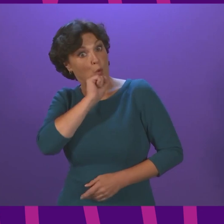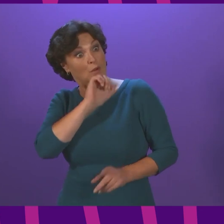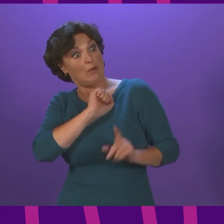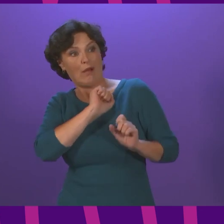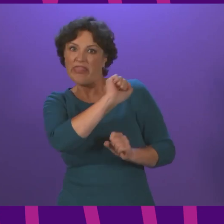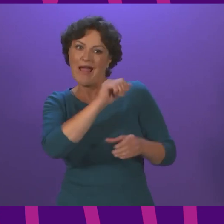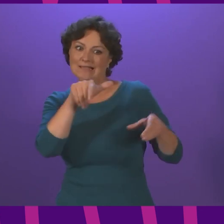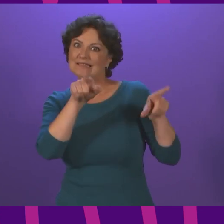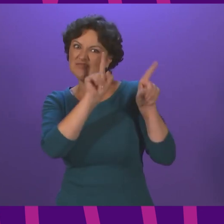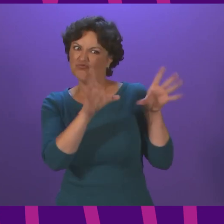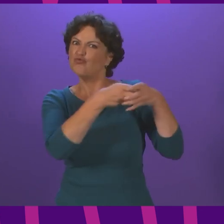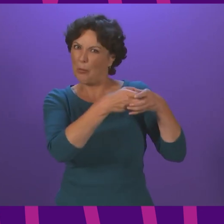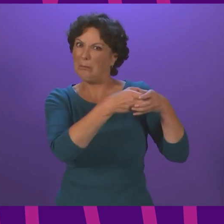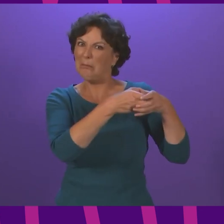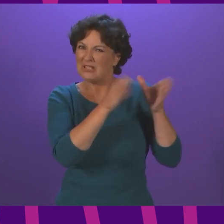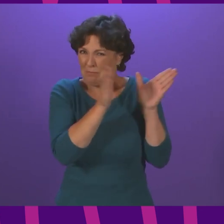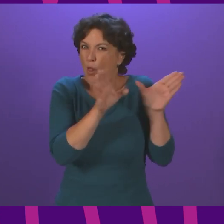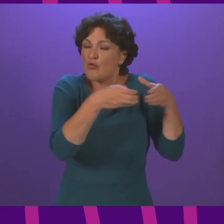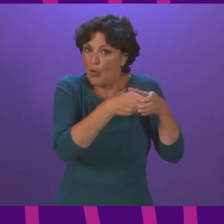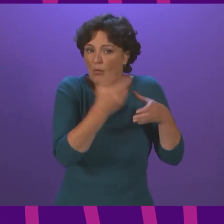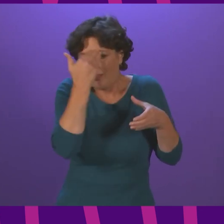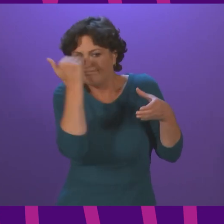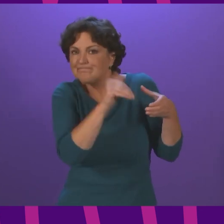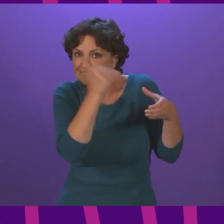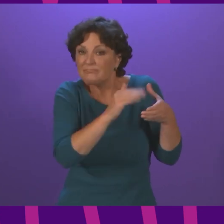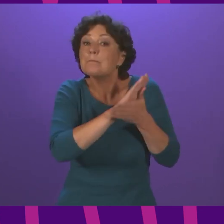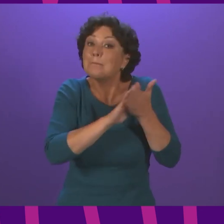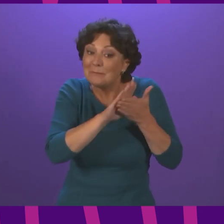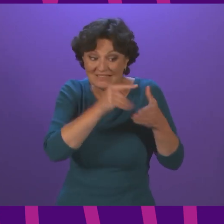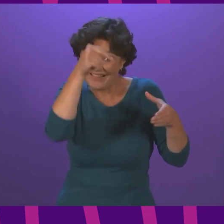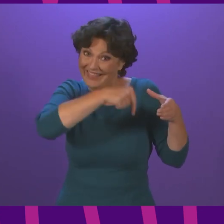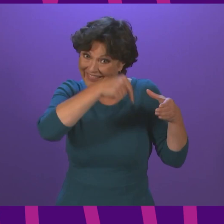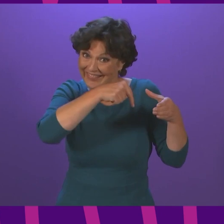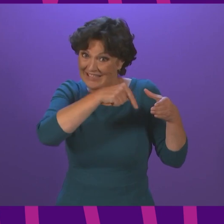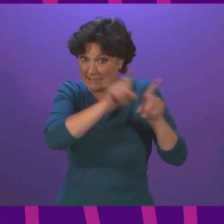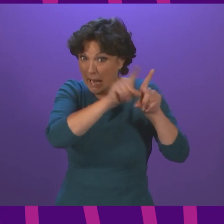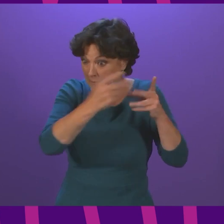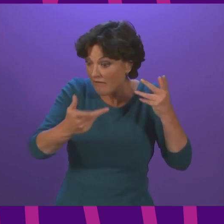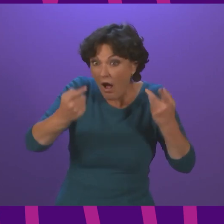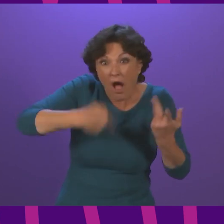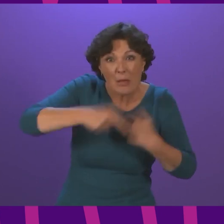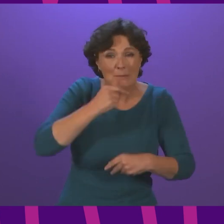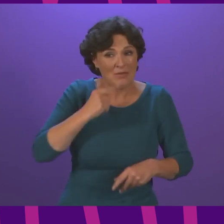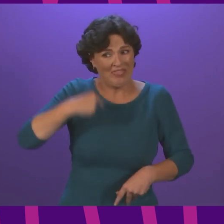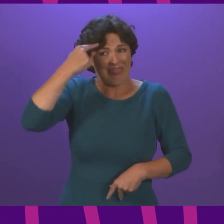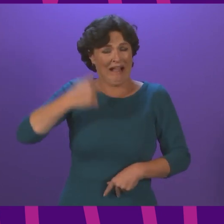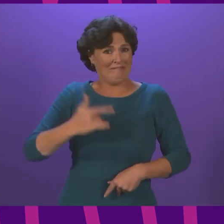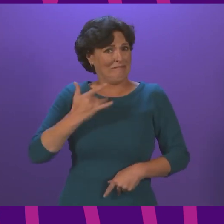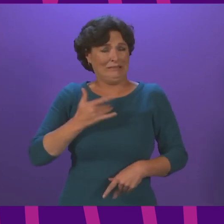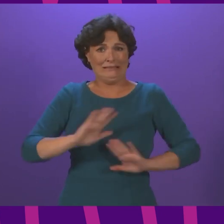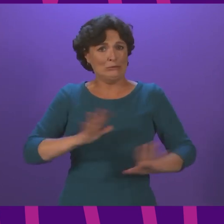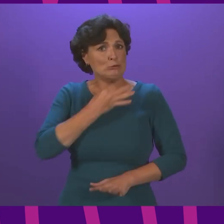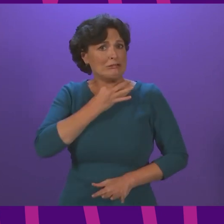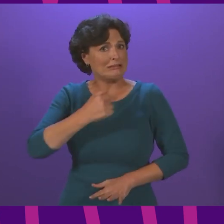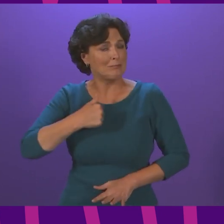notified of that and of course over a period it will also be possible for people who think they are in that category and haven't had that notification